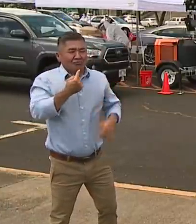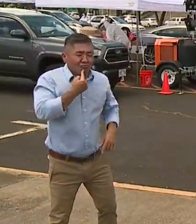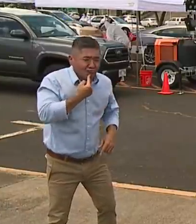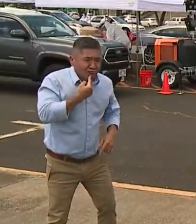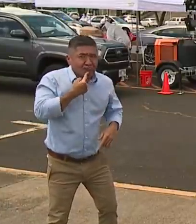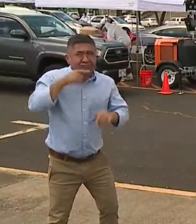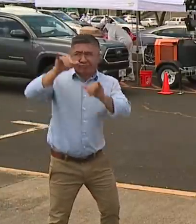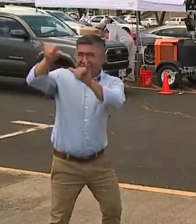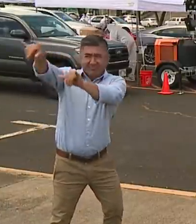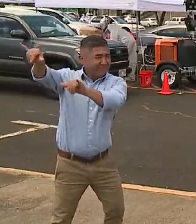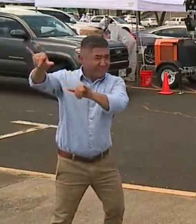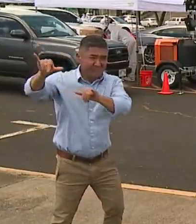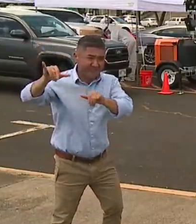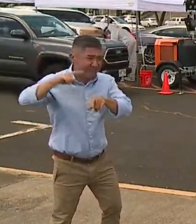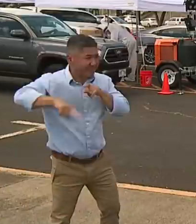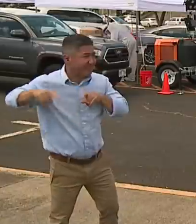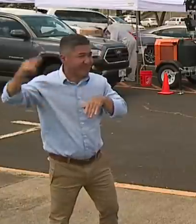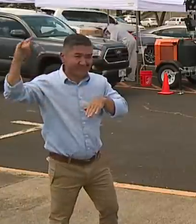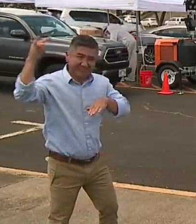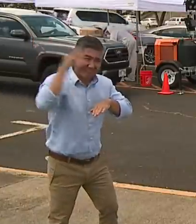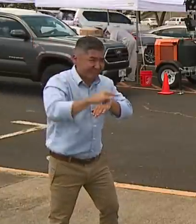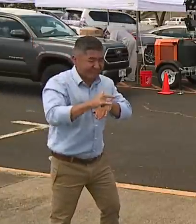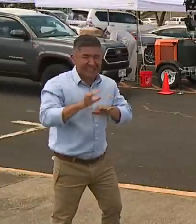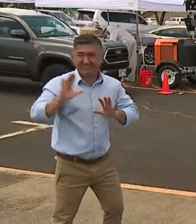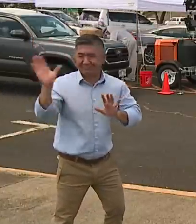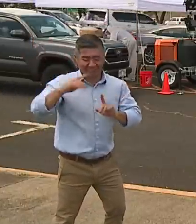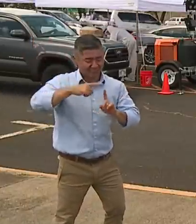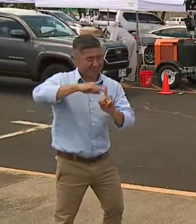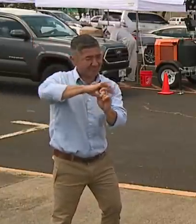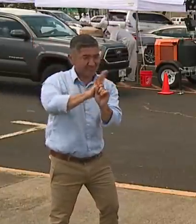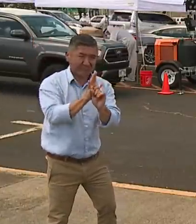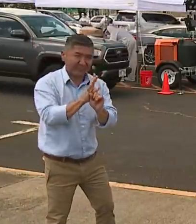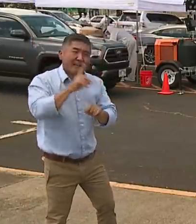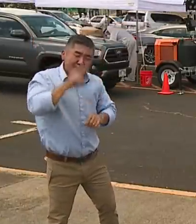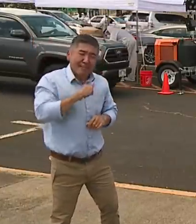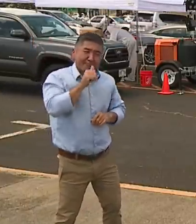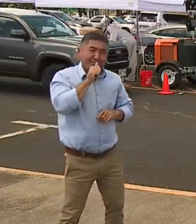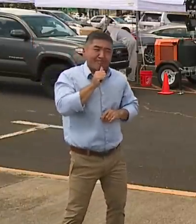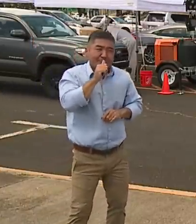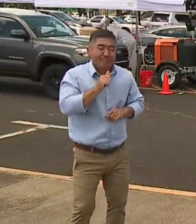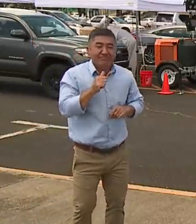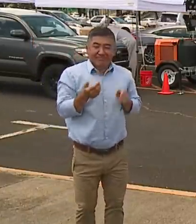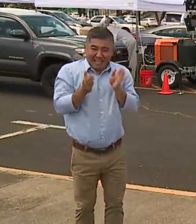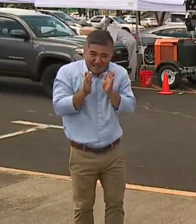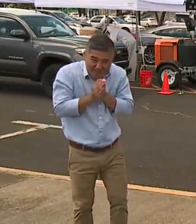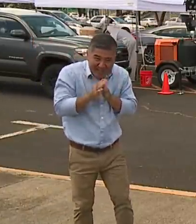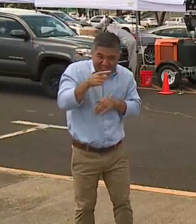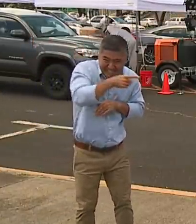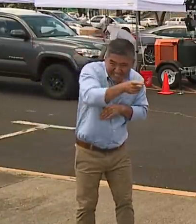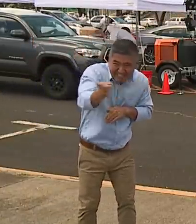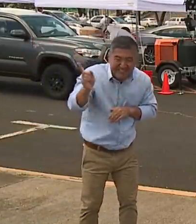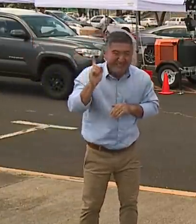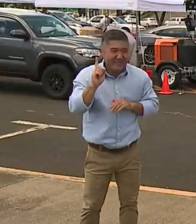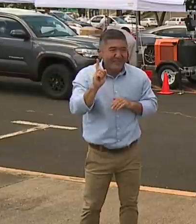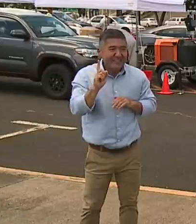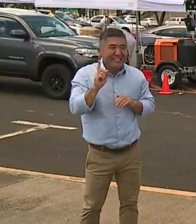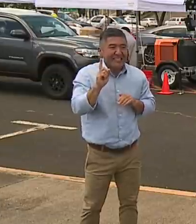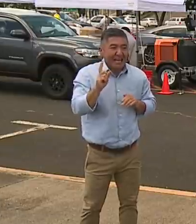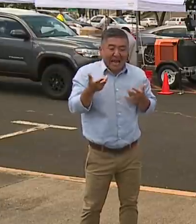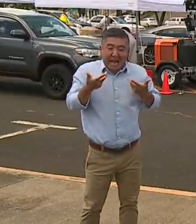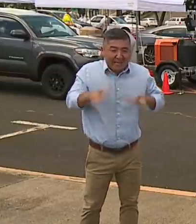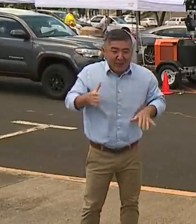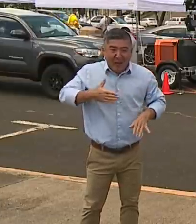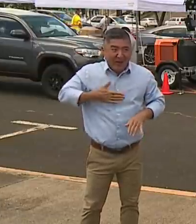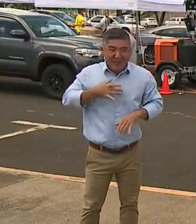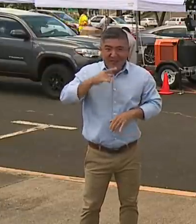what we had to do. We had to pull down the trip because of COVID-19. We all make sacrifices. I'm asking the people of Hawaii so that my kids don't kill me.